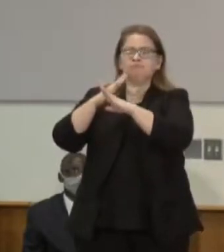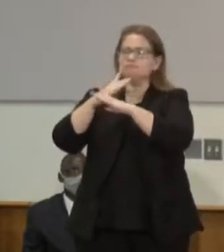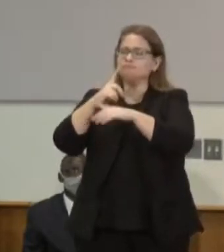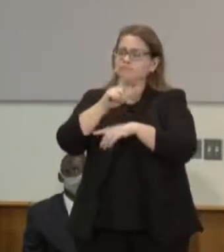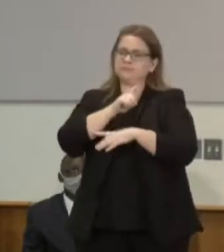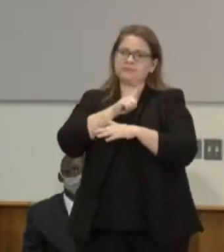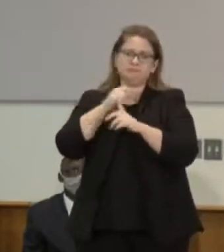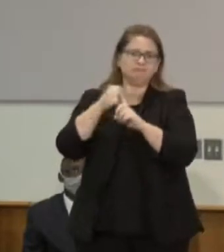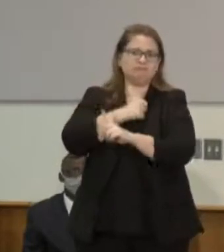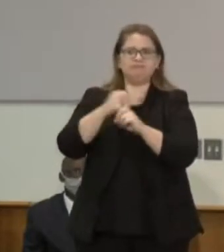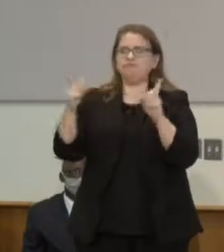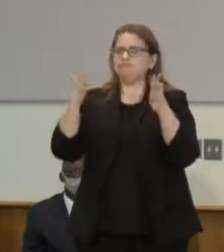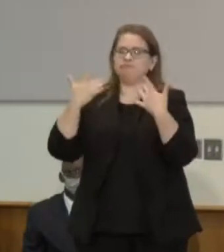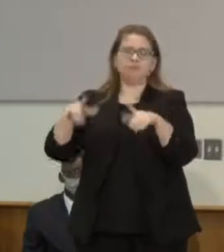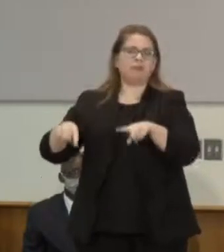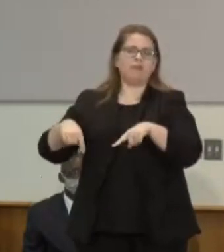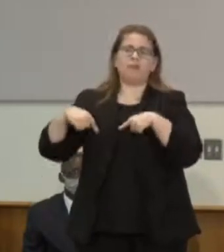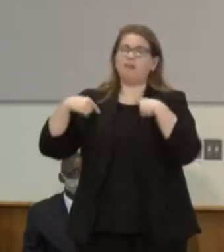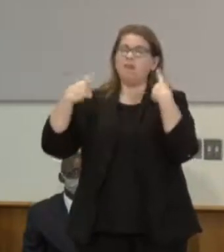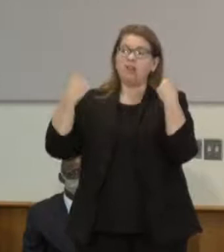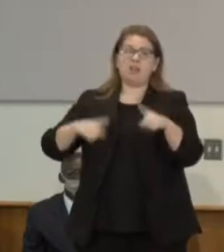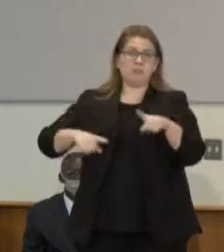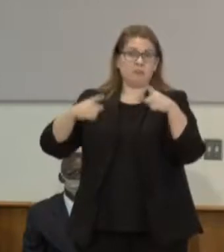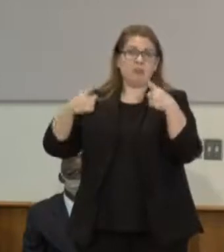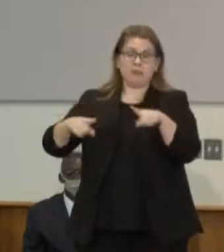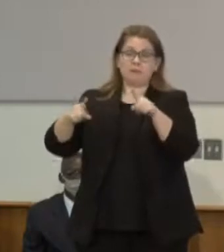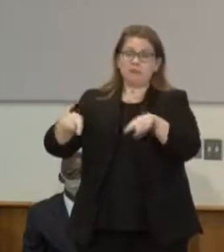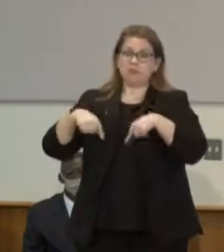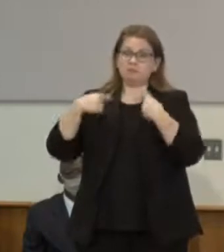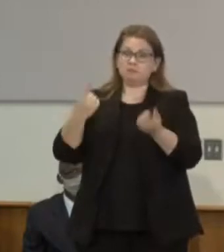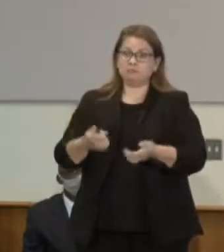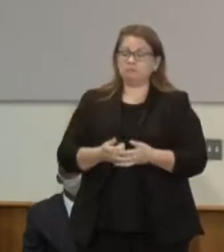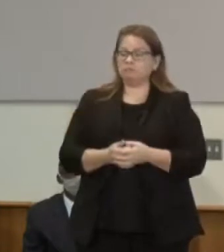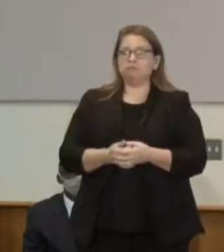happened and continues to happen in this state.